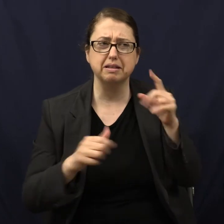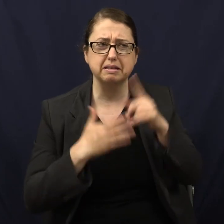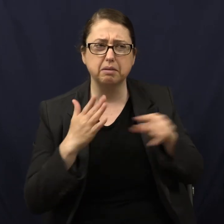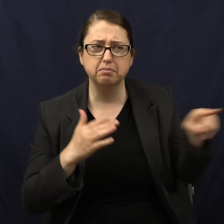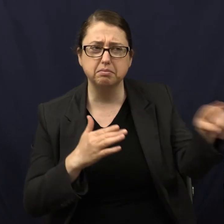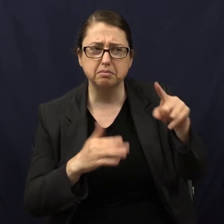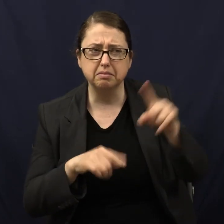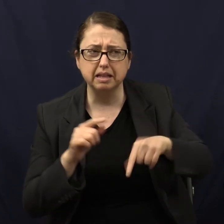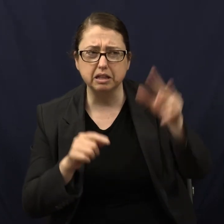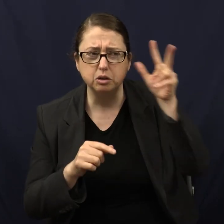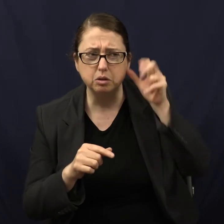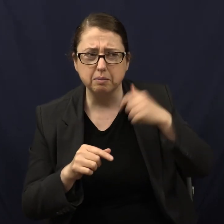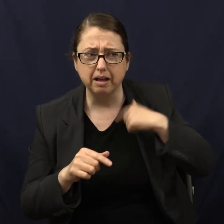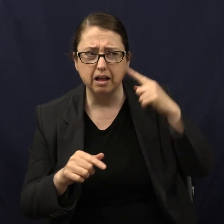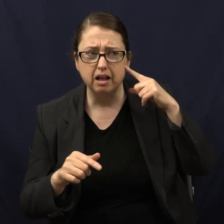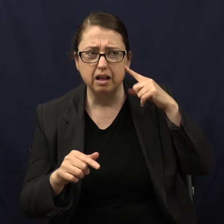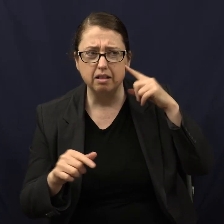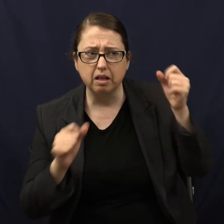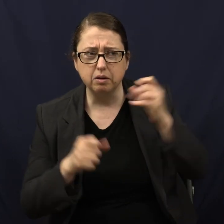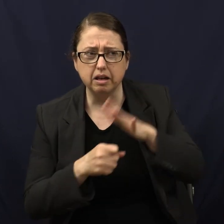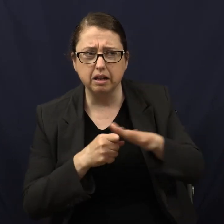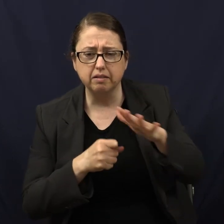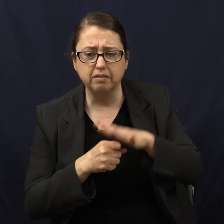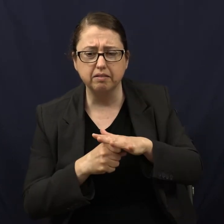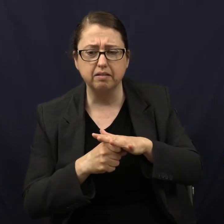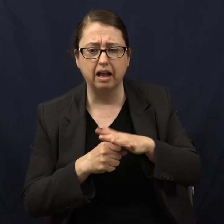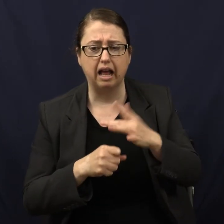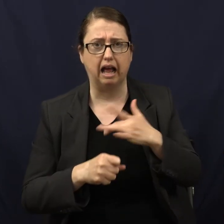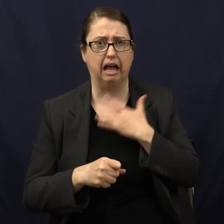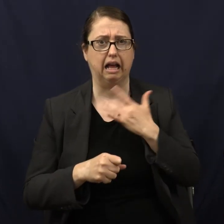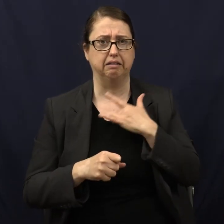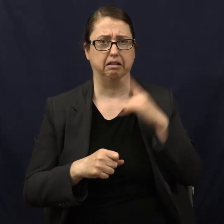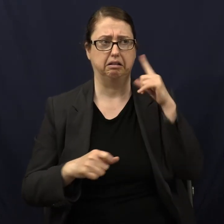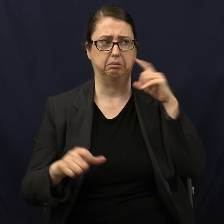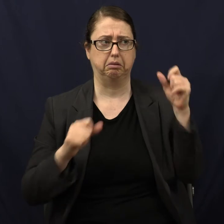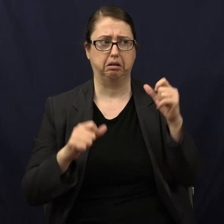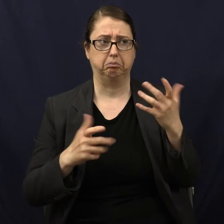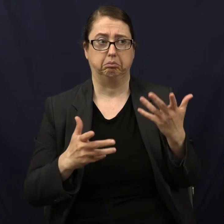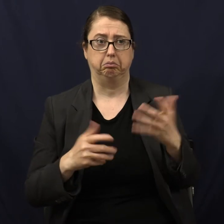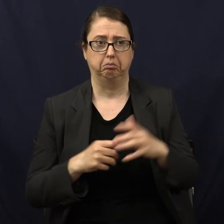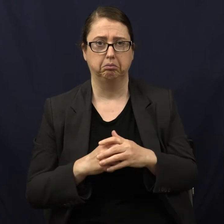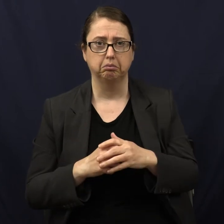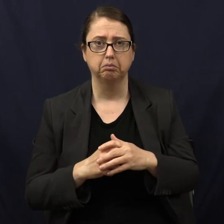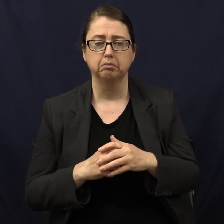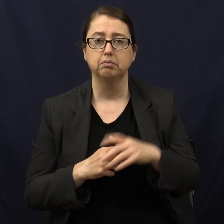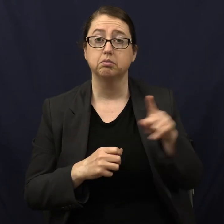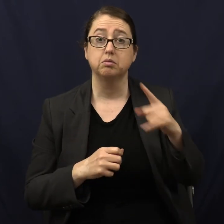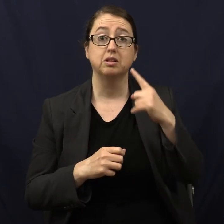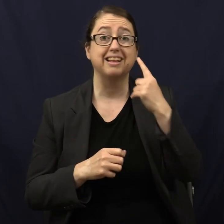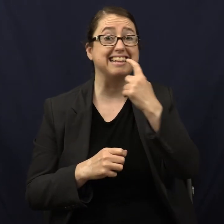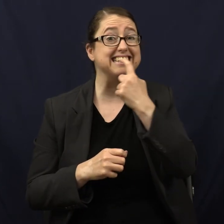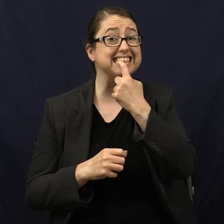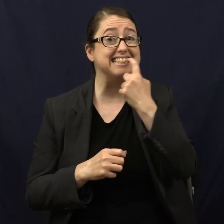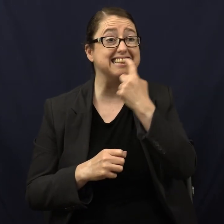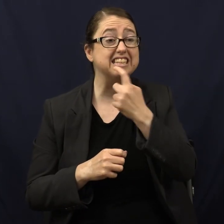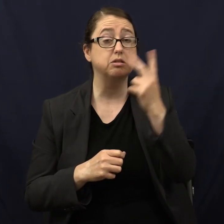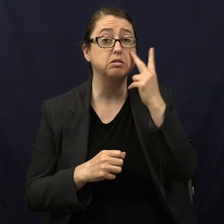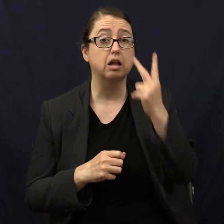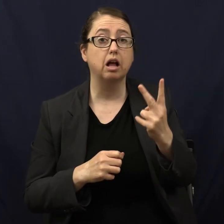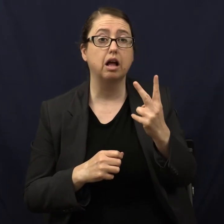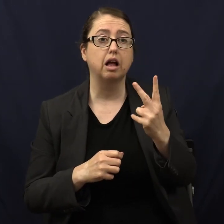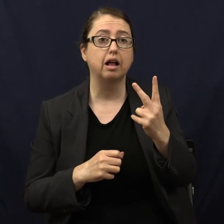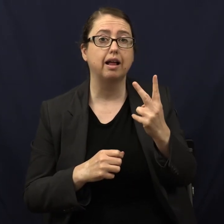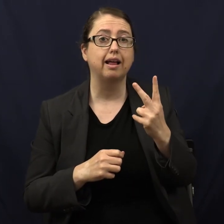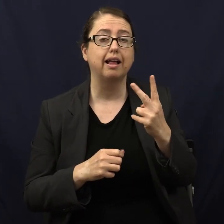people can't hear. Am I loud enough? I'm pretty loud, I think. But anyway, you saw teeth. And what's the most common